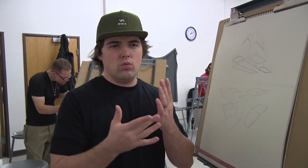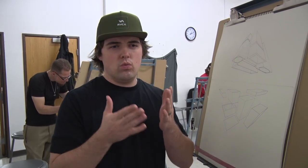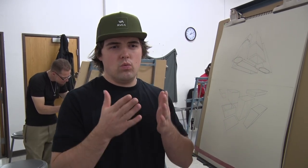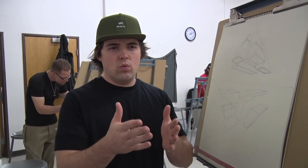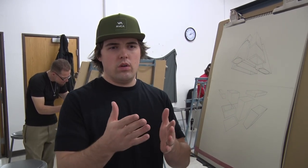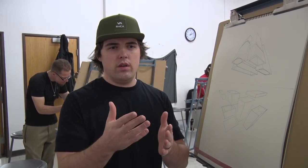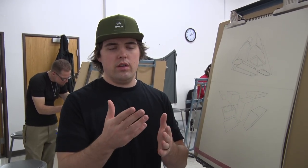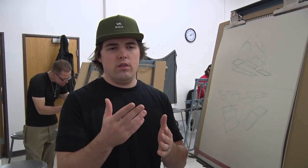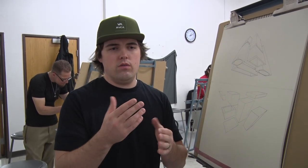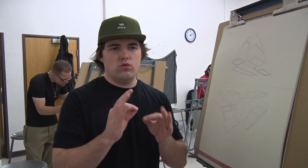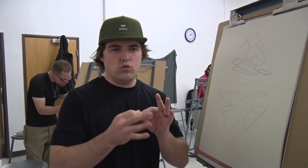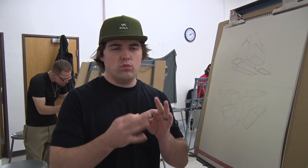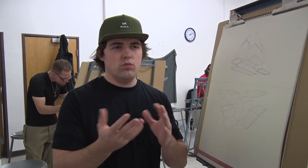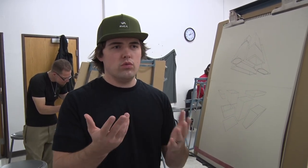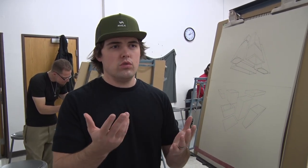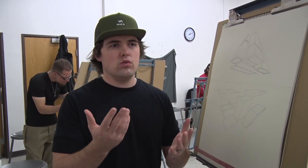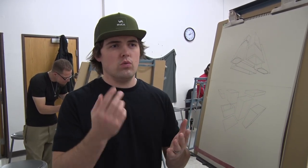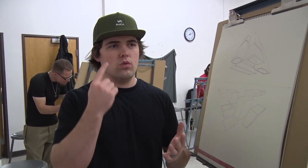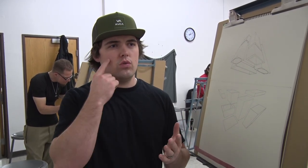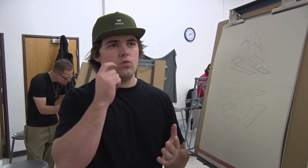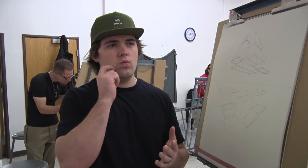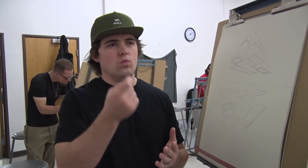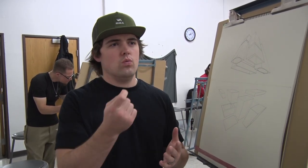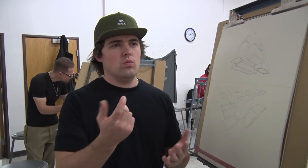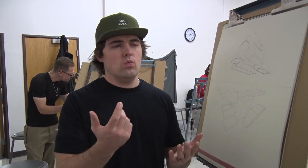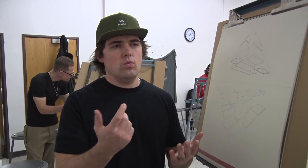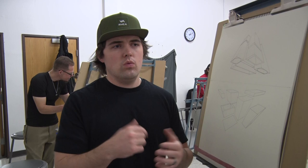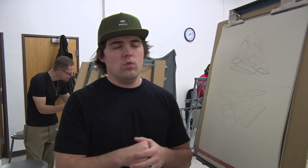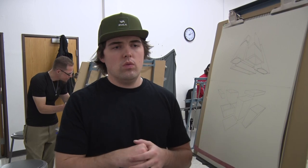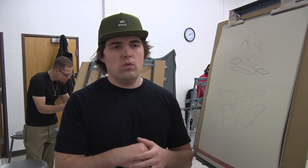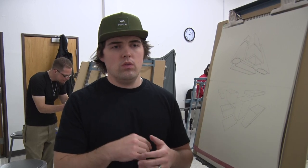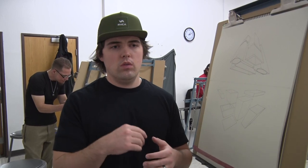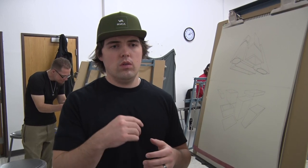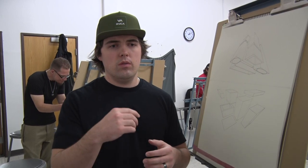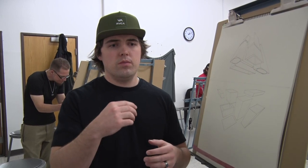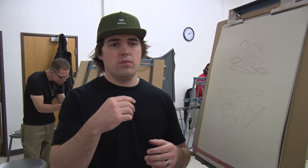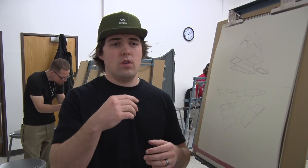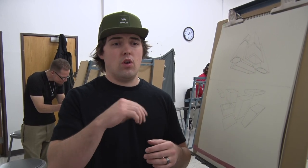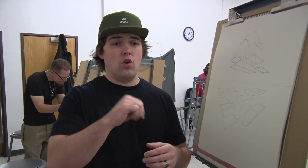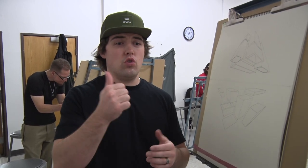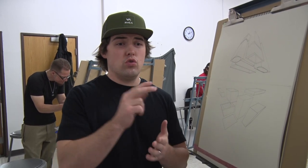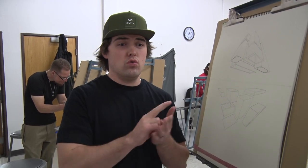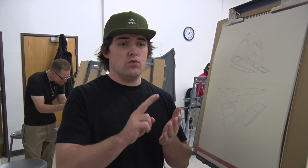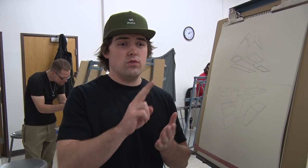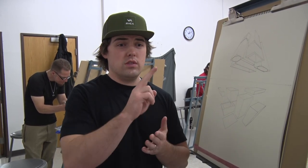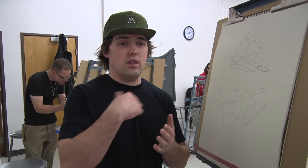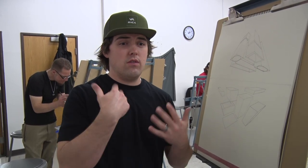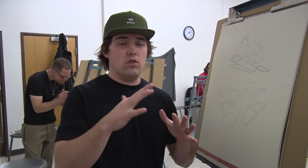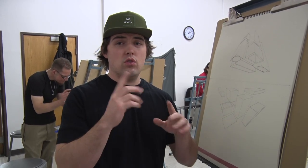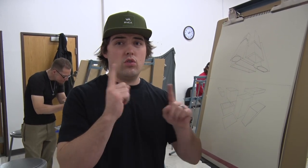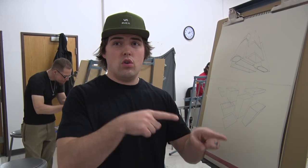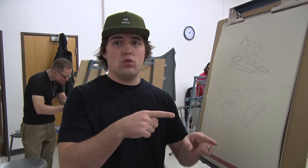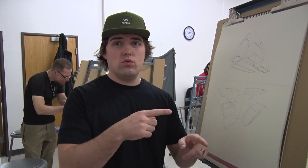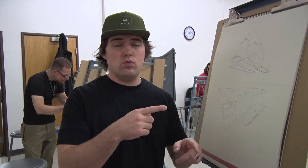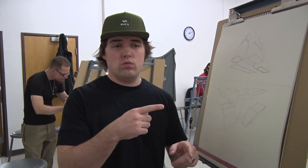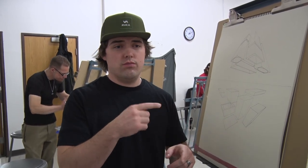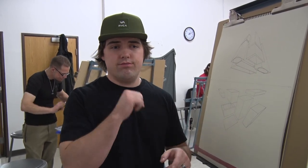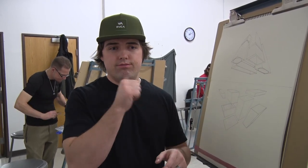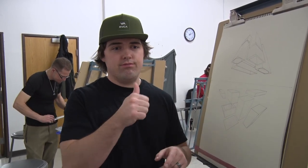interpret lectures online or just whatever the need is for that class. think that's really cool. Other